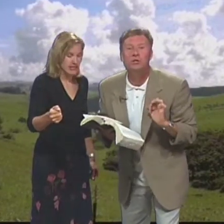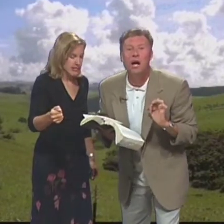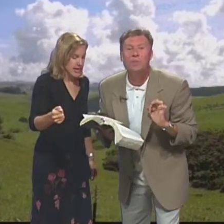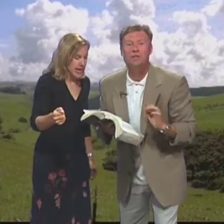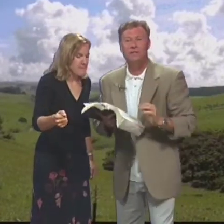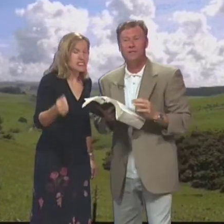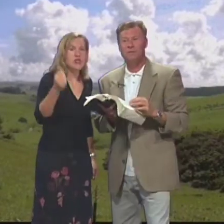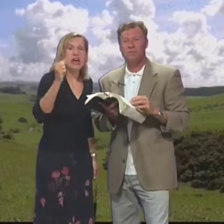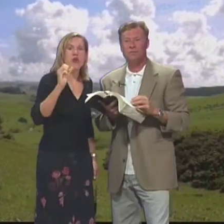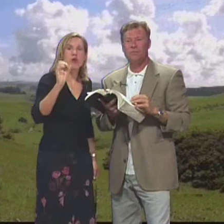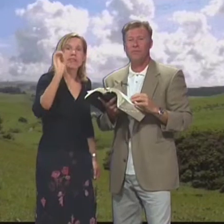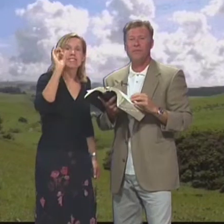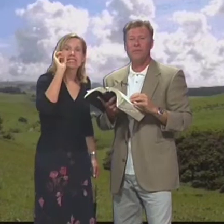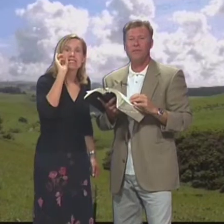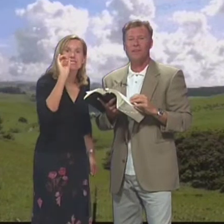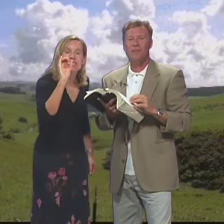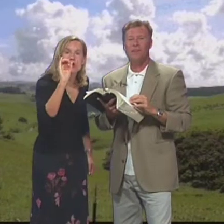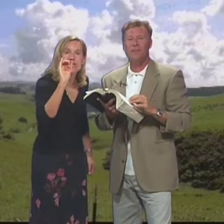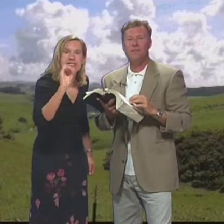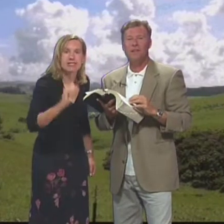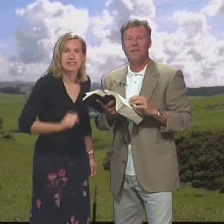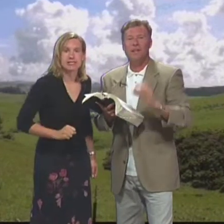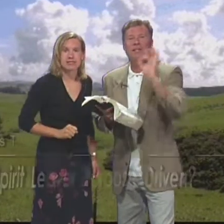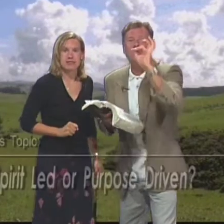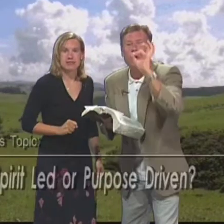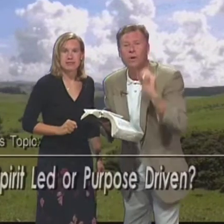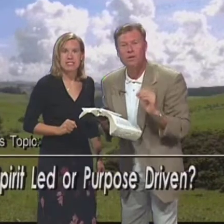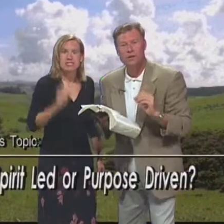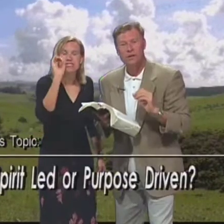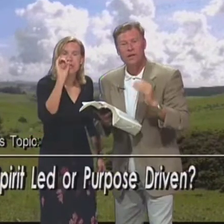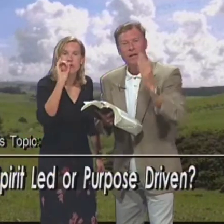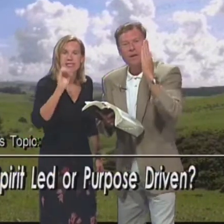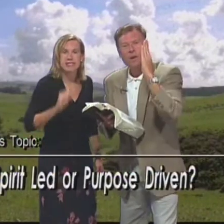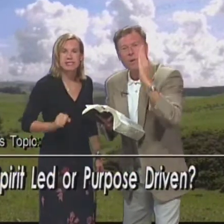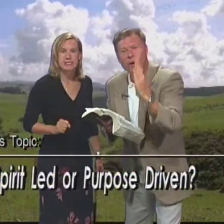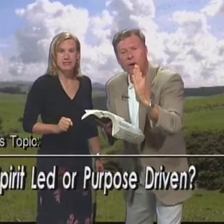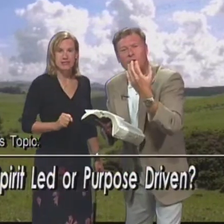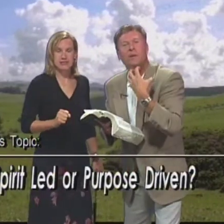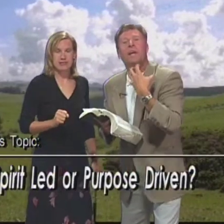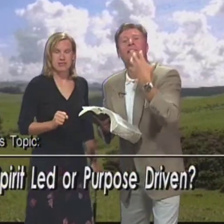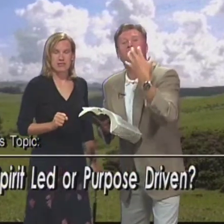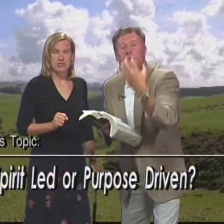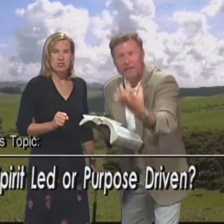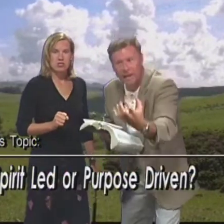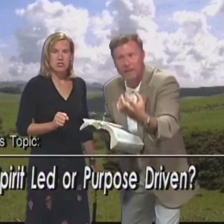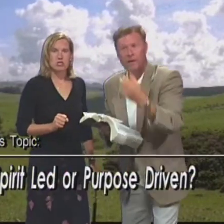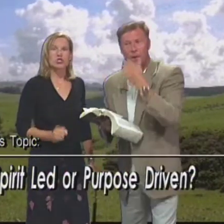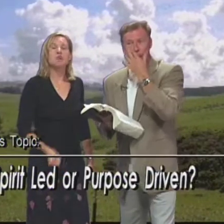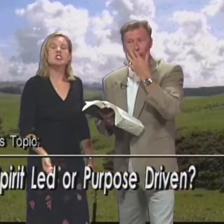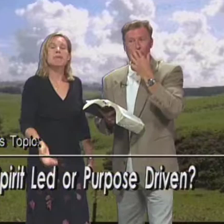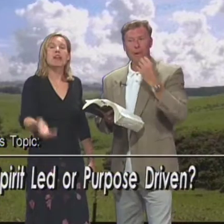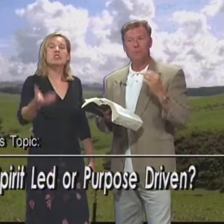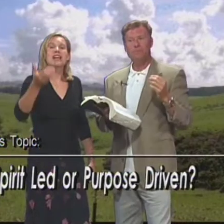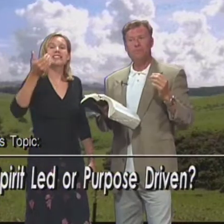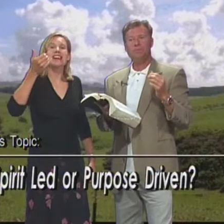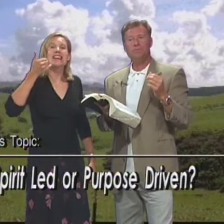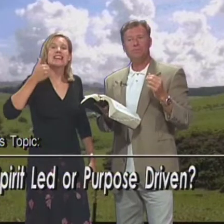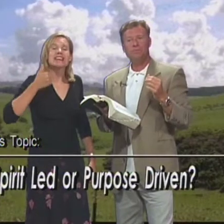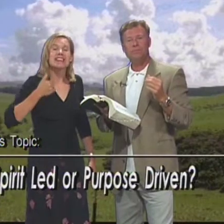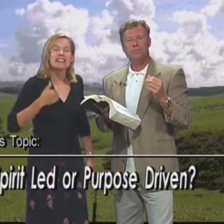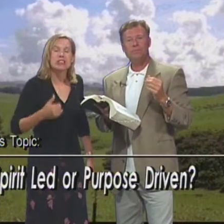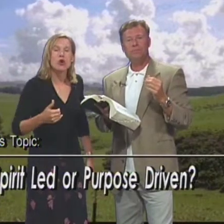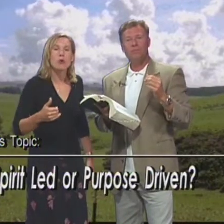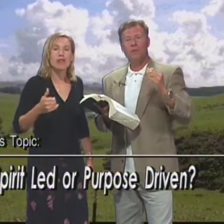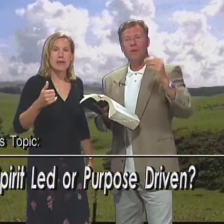Zero times Es mencionado No más Cero veces Zero Cero veces We are called To be spirit led Somos llamados A